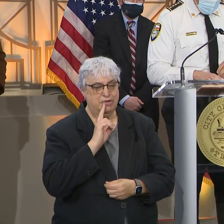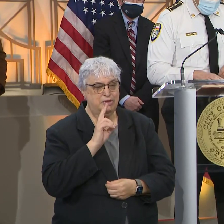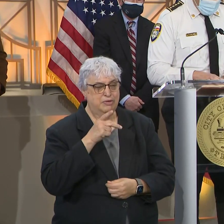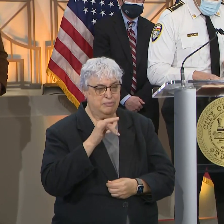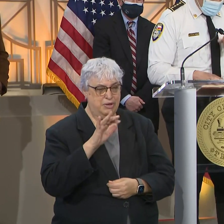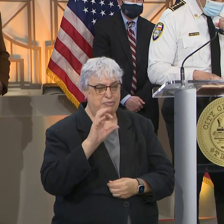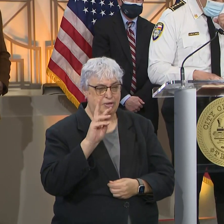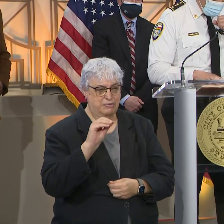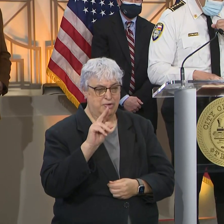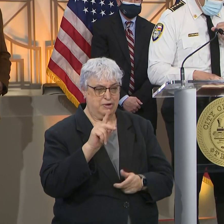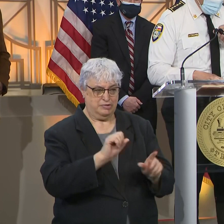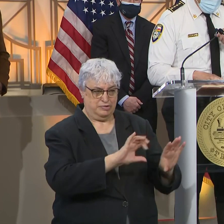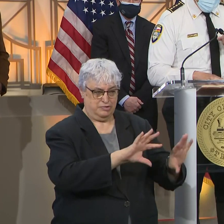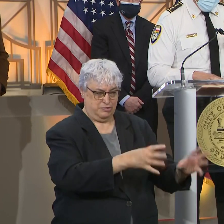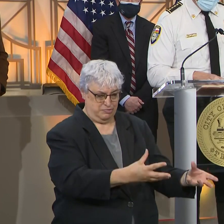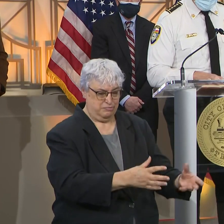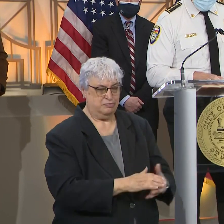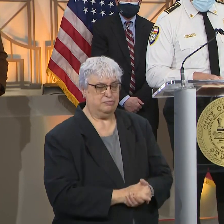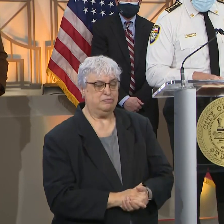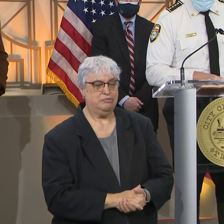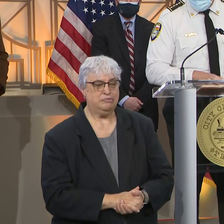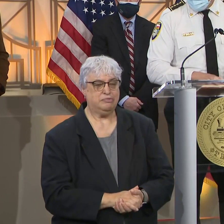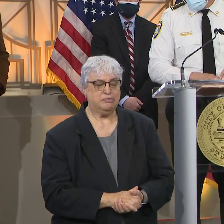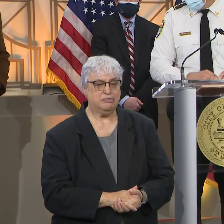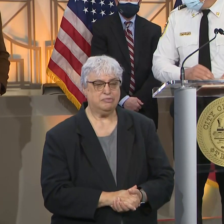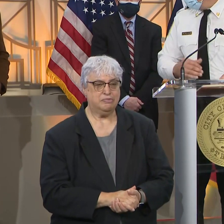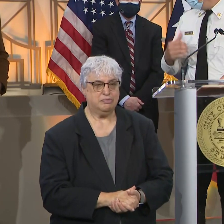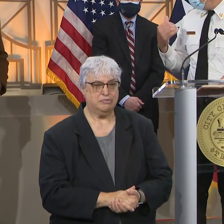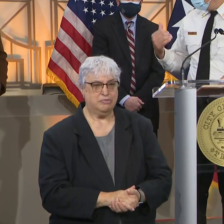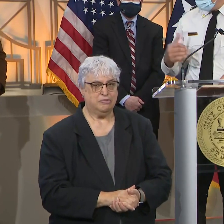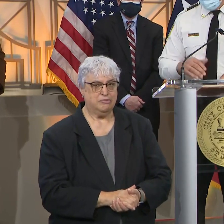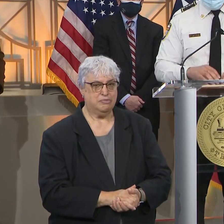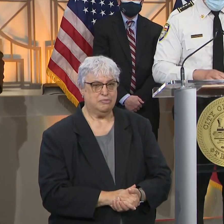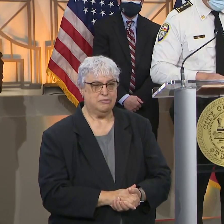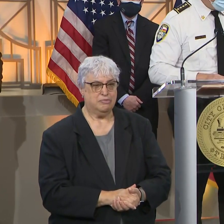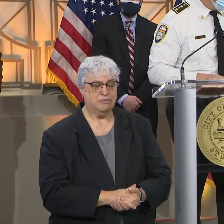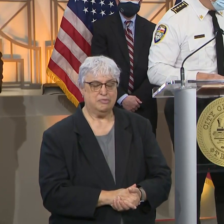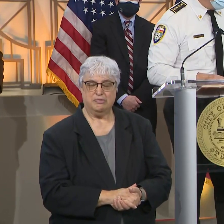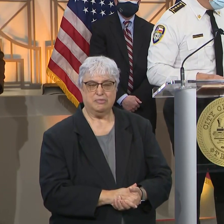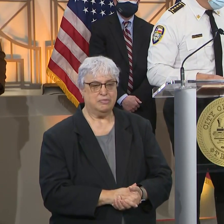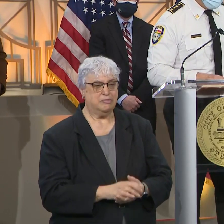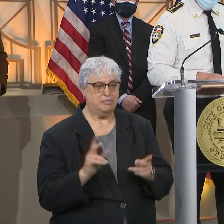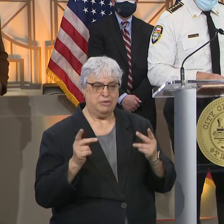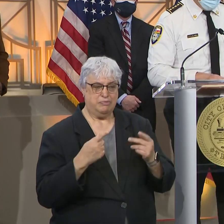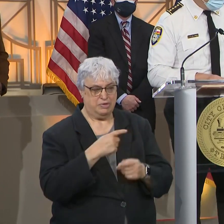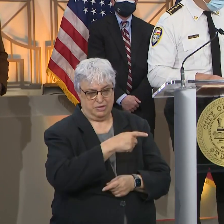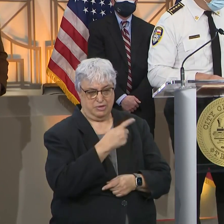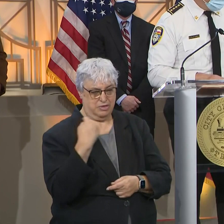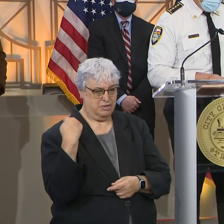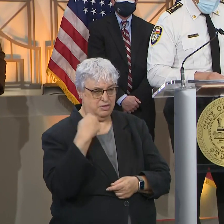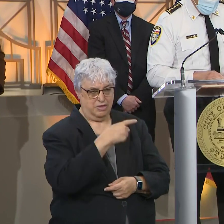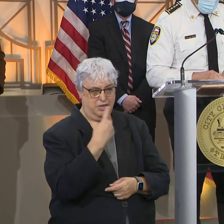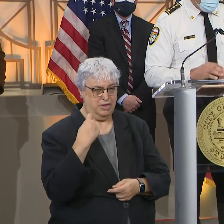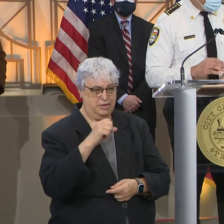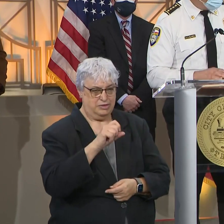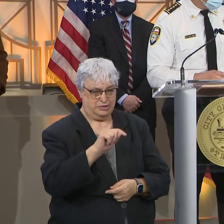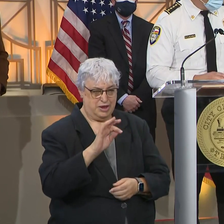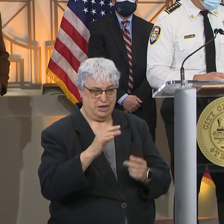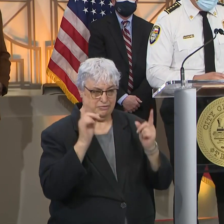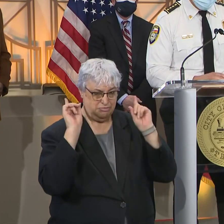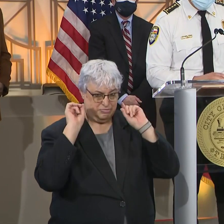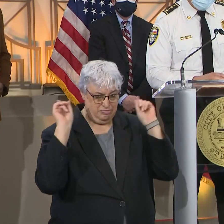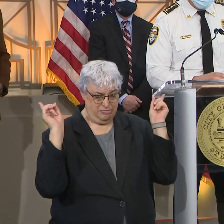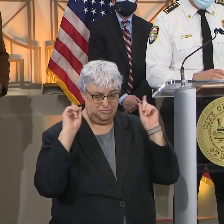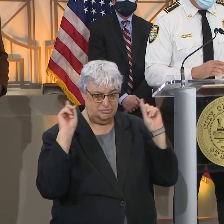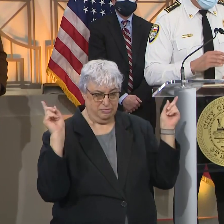family. Mayor, I want to thank all the staff that's up here, really, and your team for the incredible